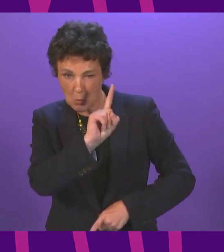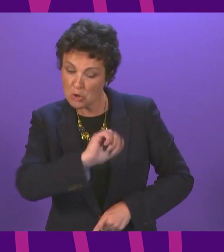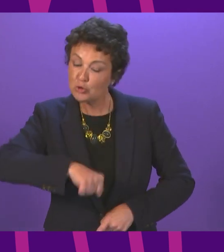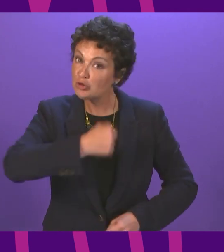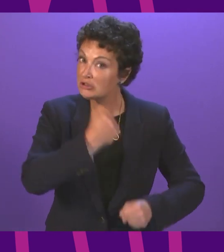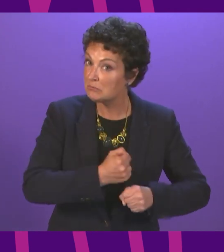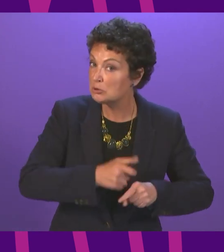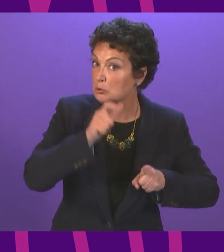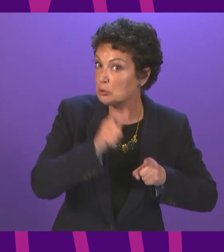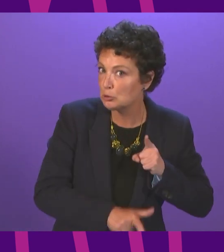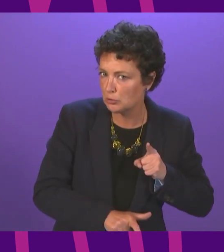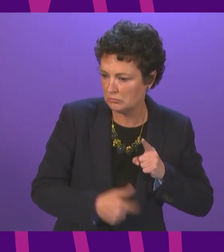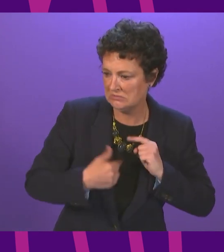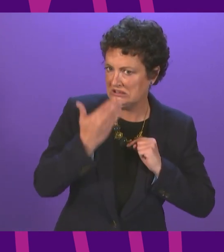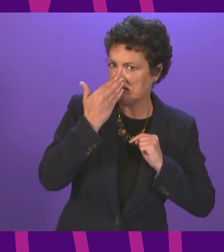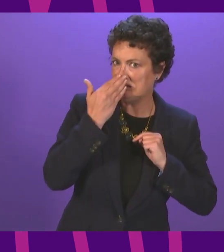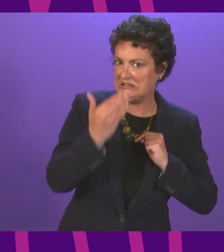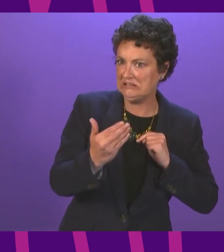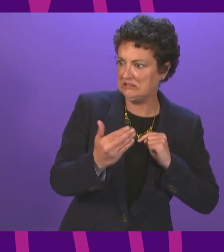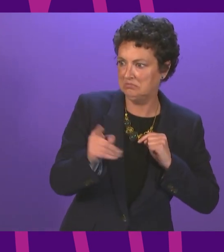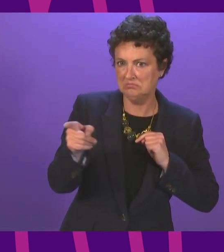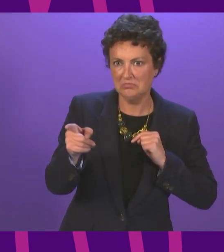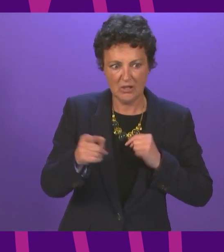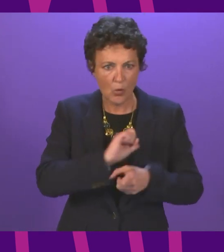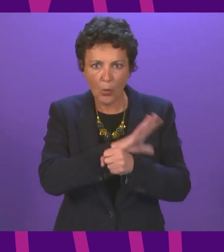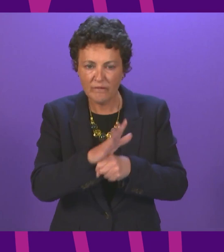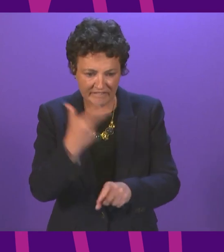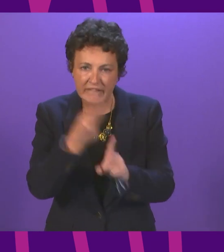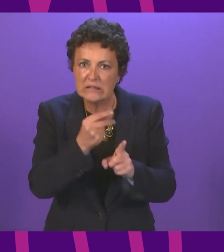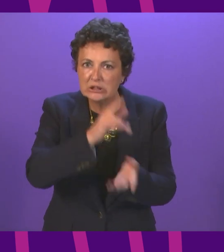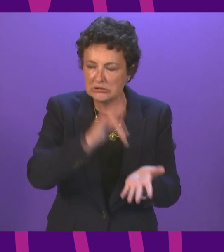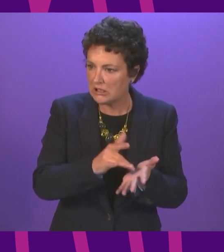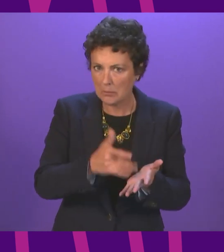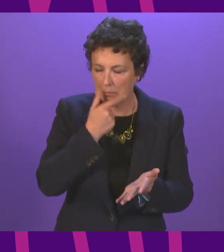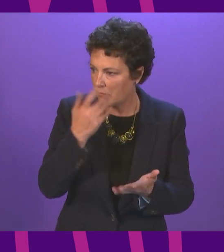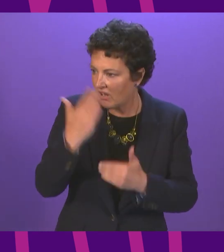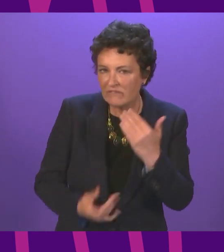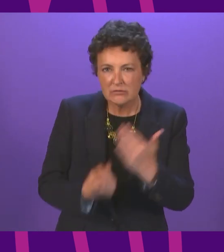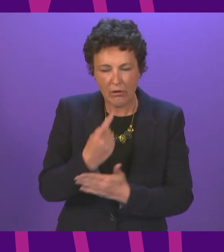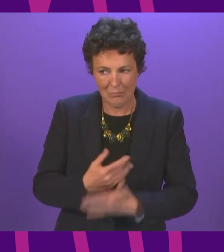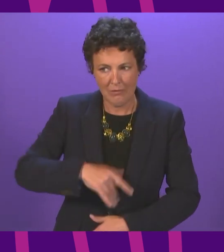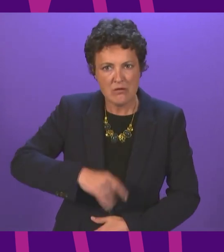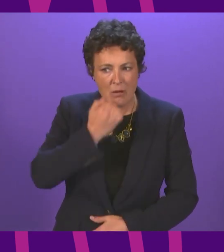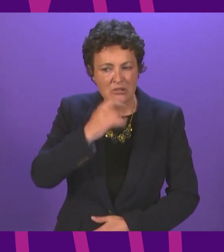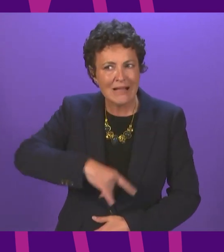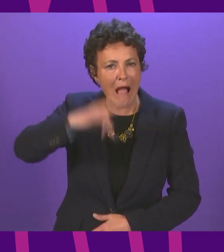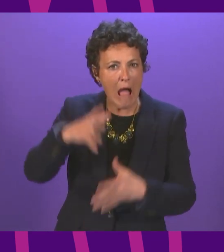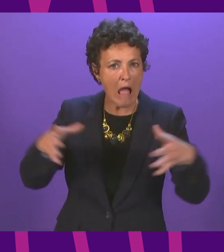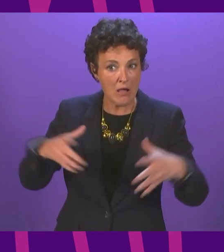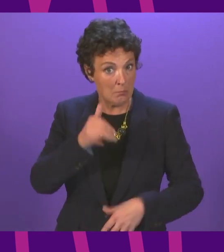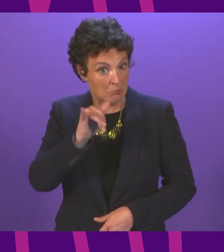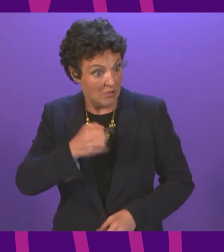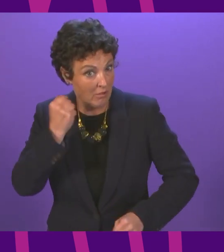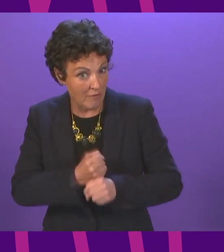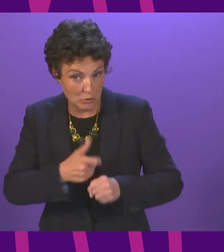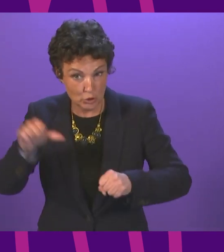taken in response to high numbers of do not attend at COVID-19 vaccination clinics and whether the Government are exploring innovative ways